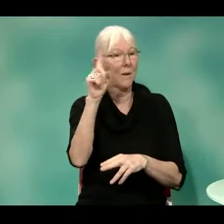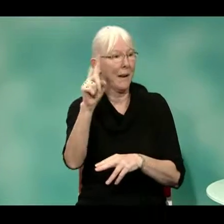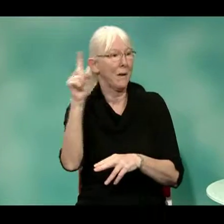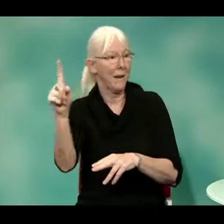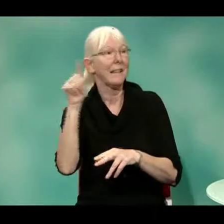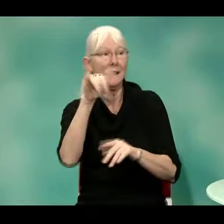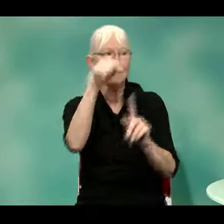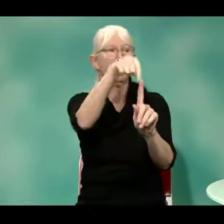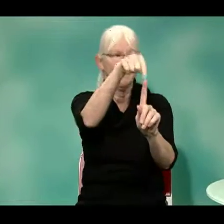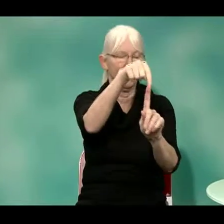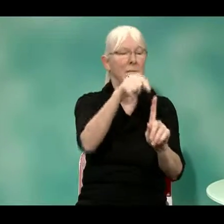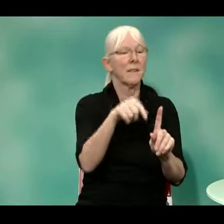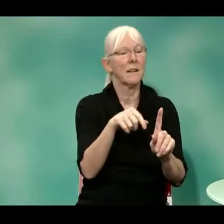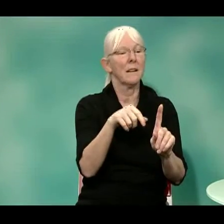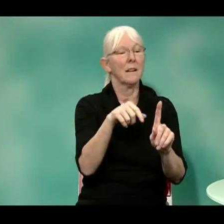So that's what it's called, e-comm 911.